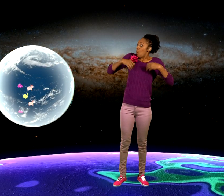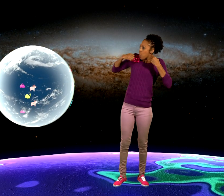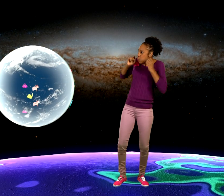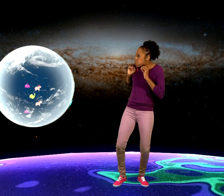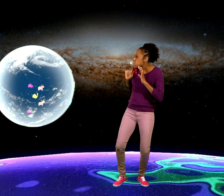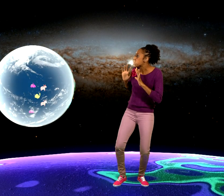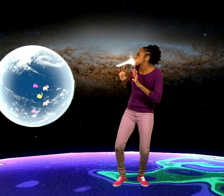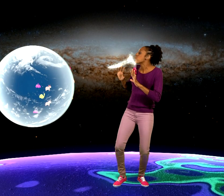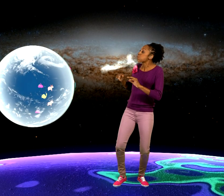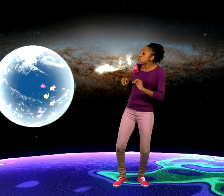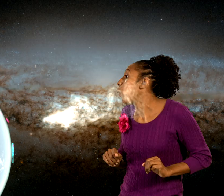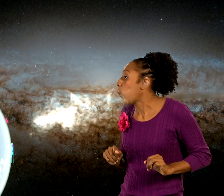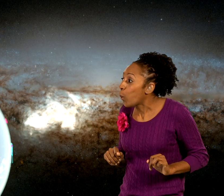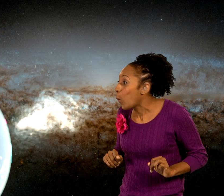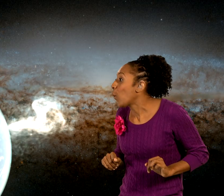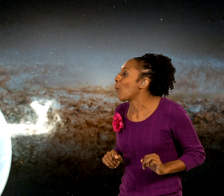Cool Cool With gentle breeze